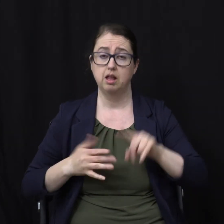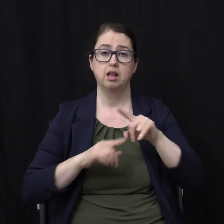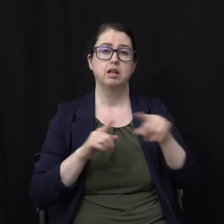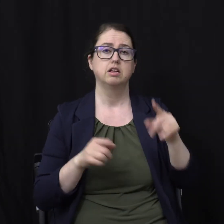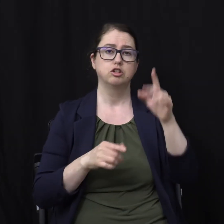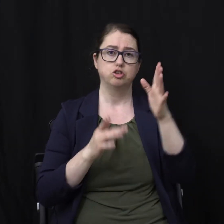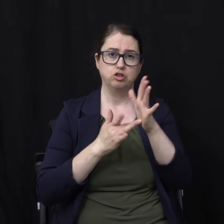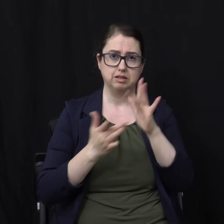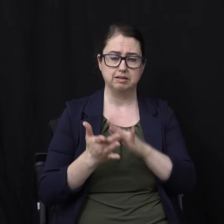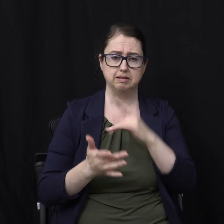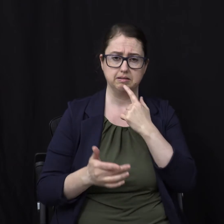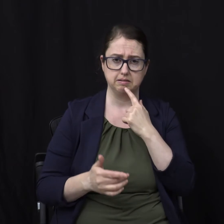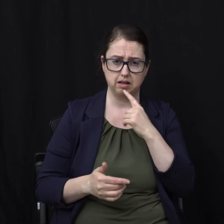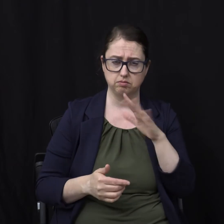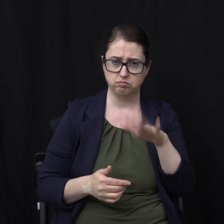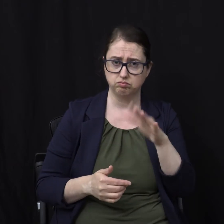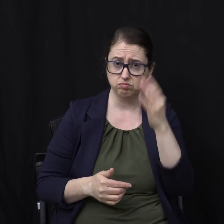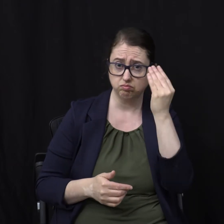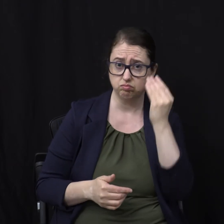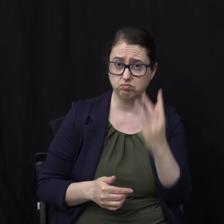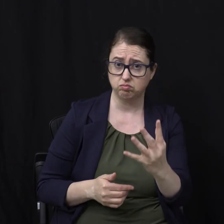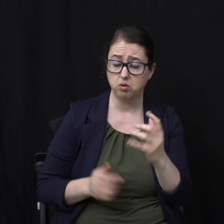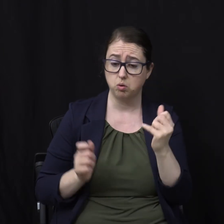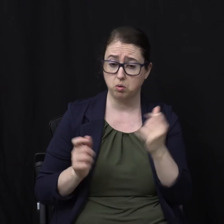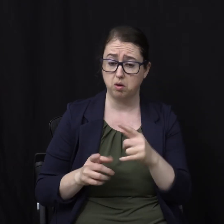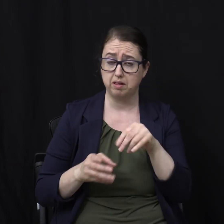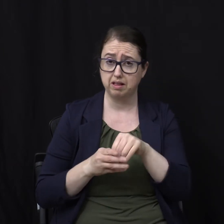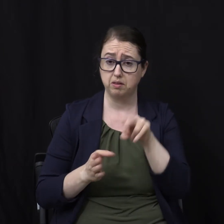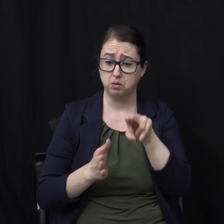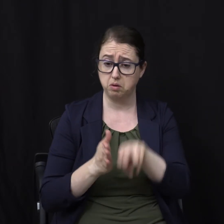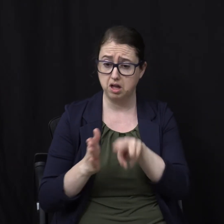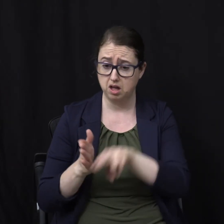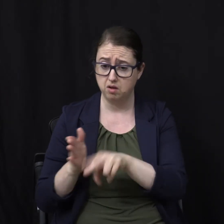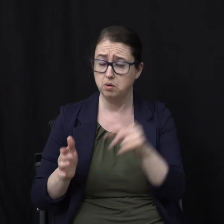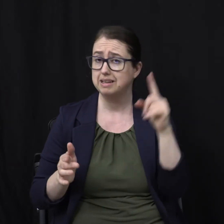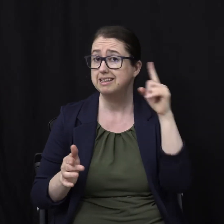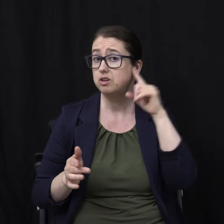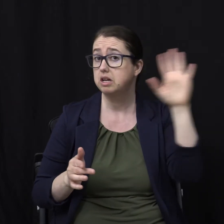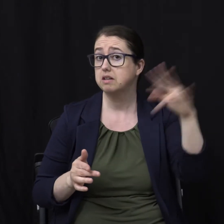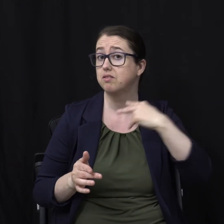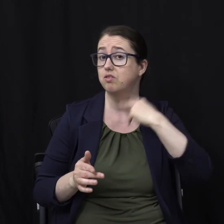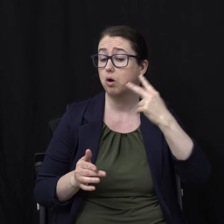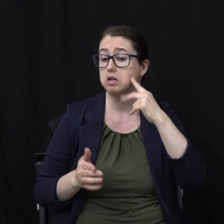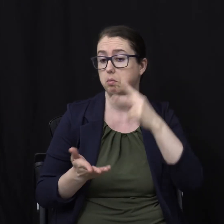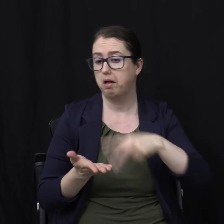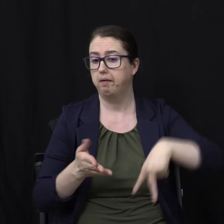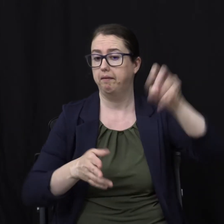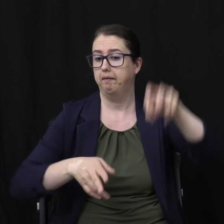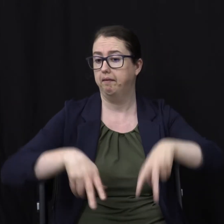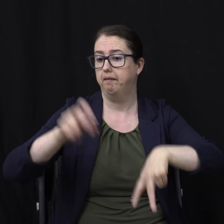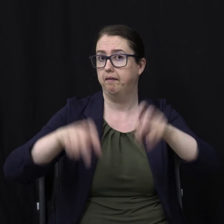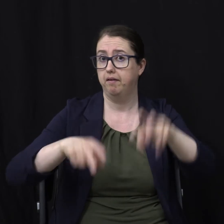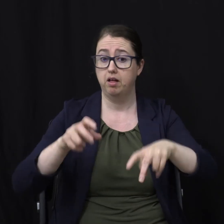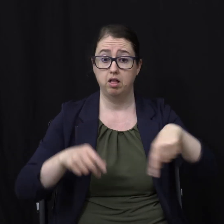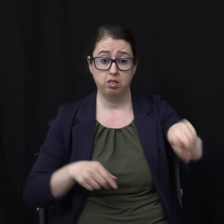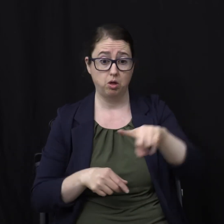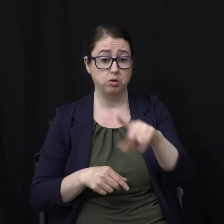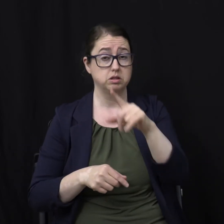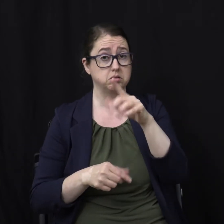is coming In which all who are In the graves Will hear his voice And come forth Those who have done good To the resurrection